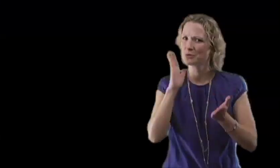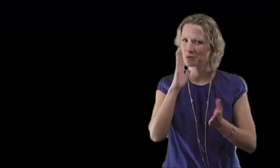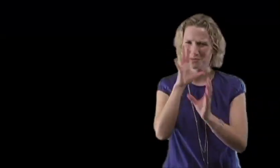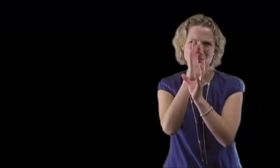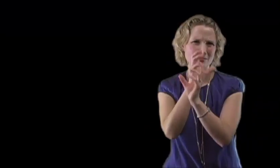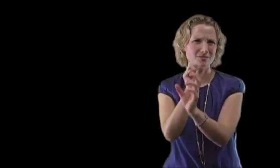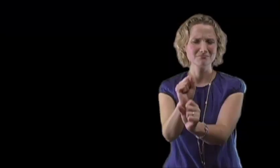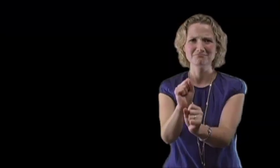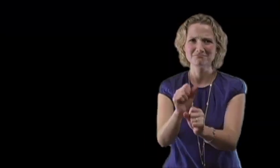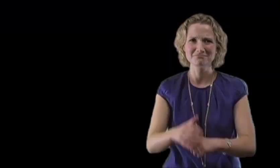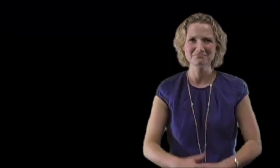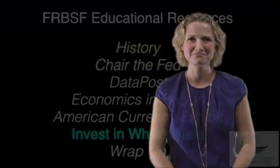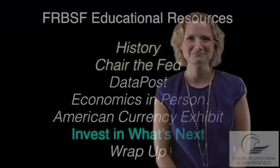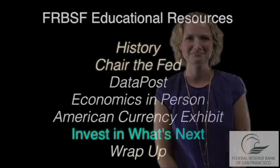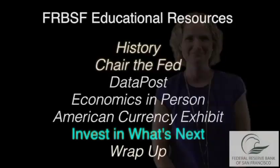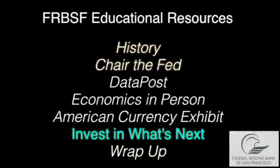students will be fascinated